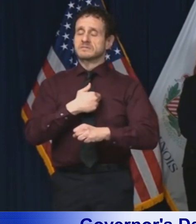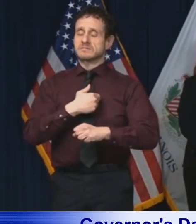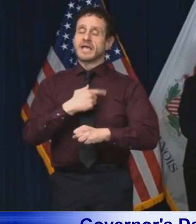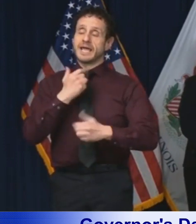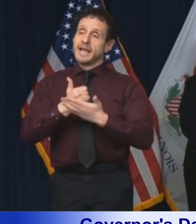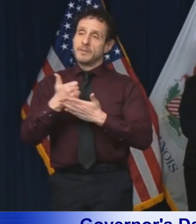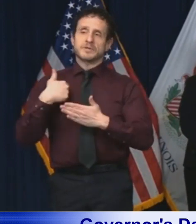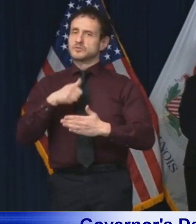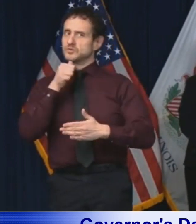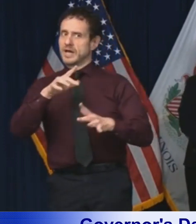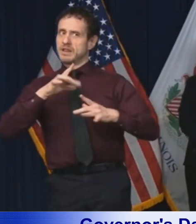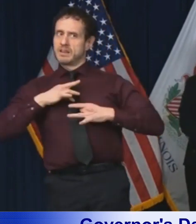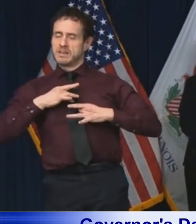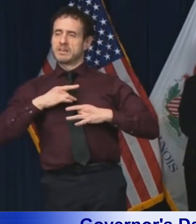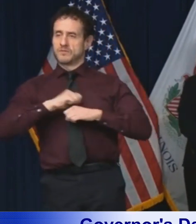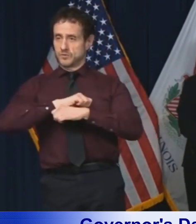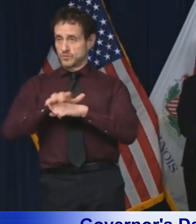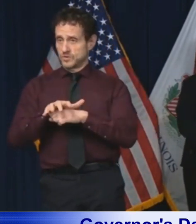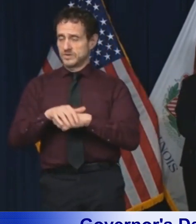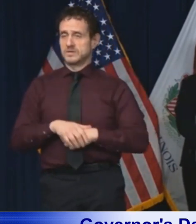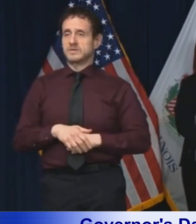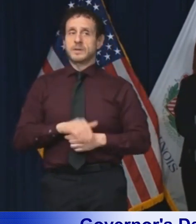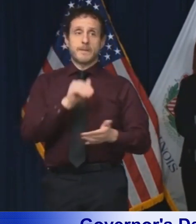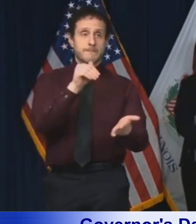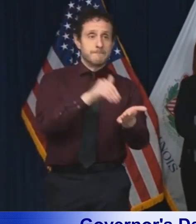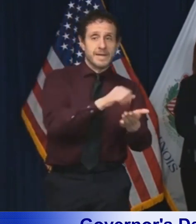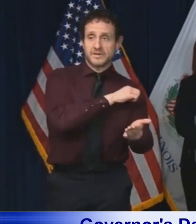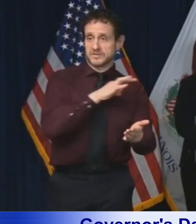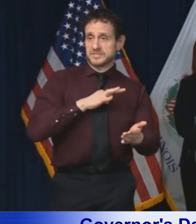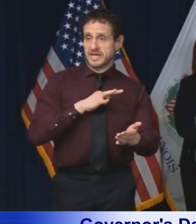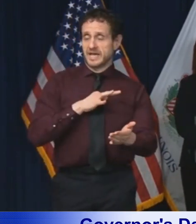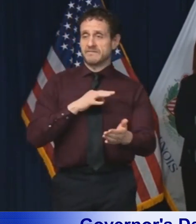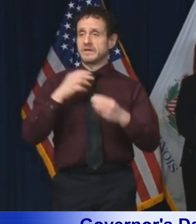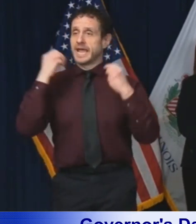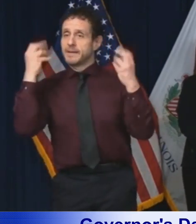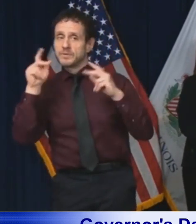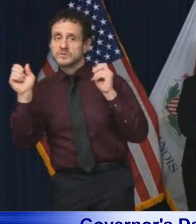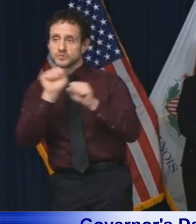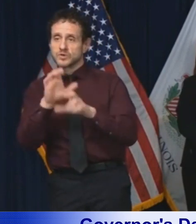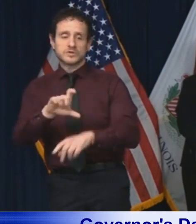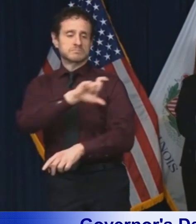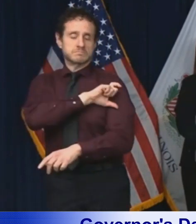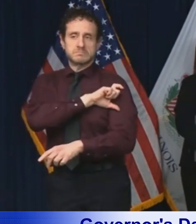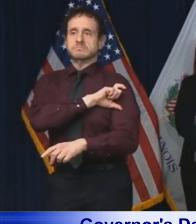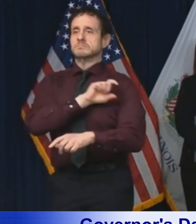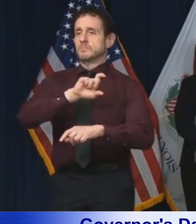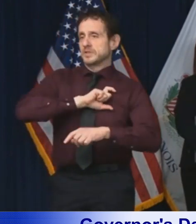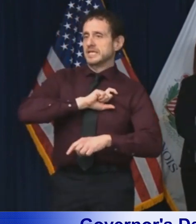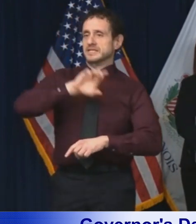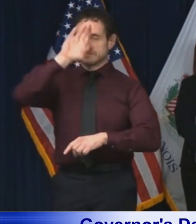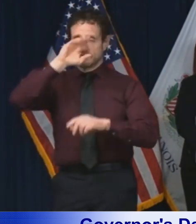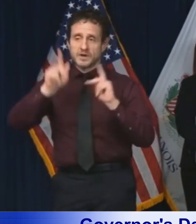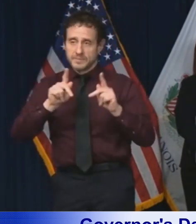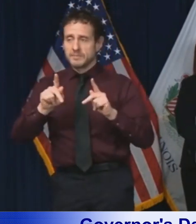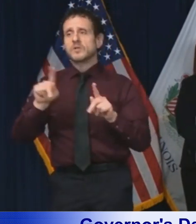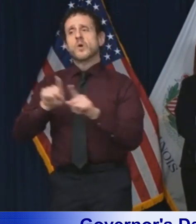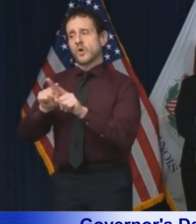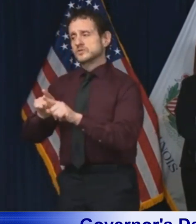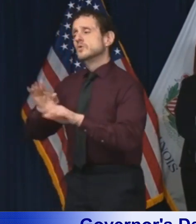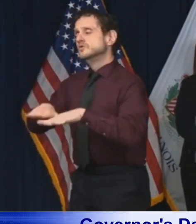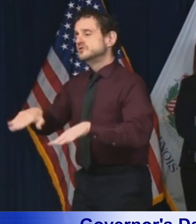the medical personnel and first responders, let us also count child protection investigators and caseworkers